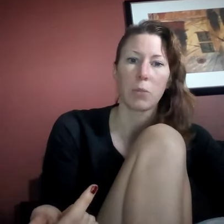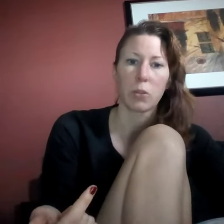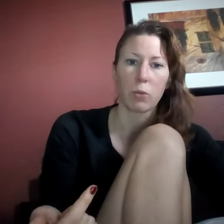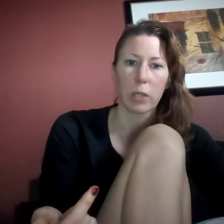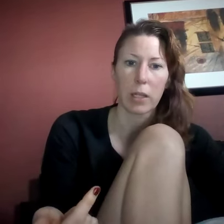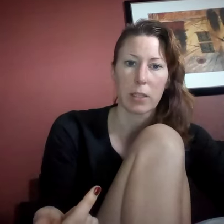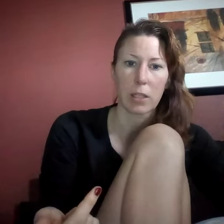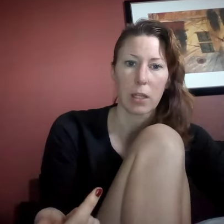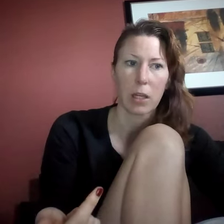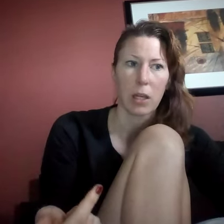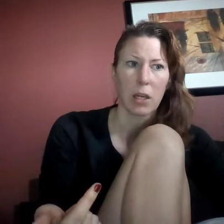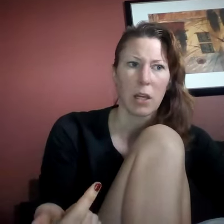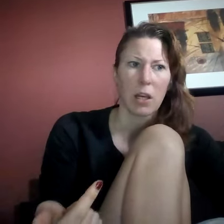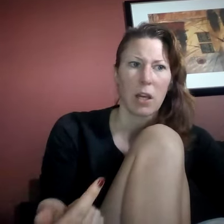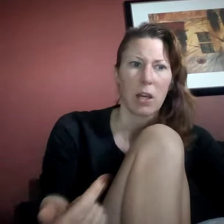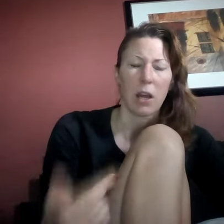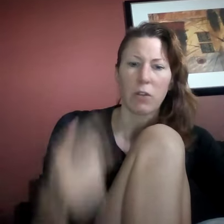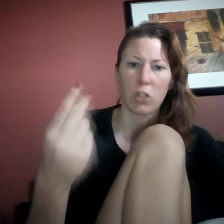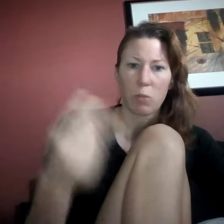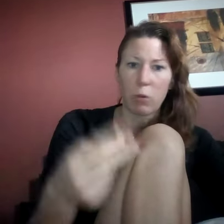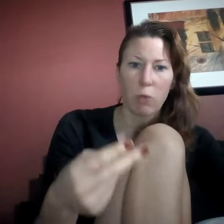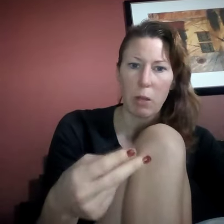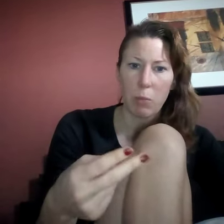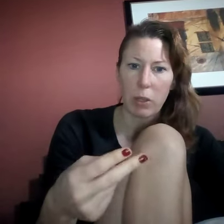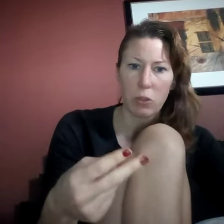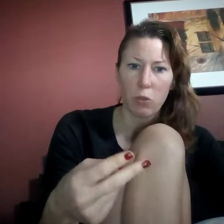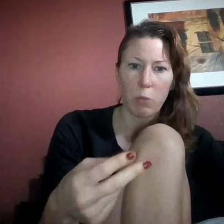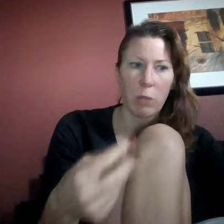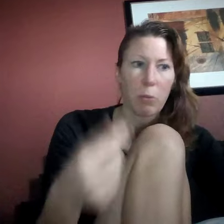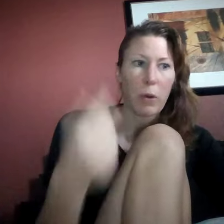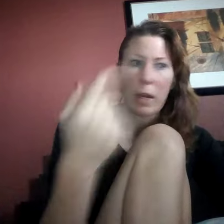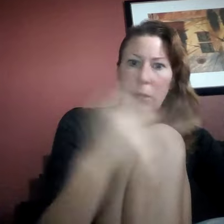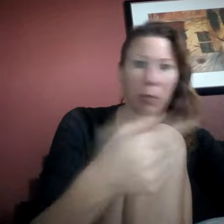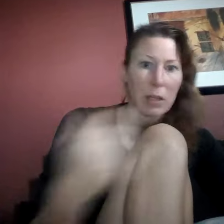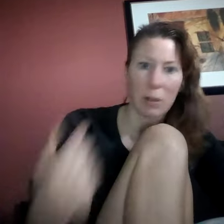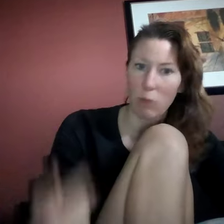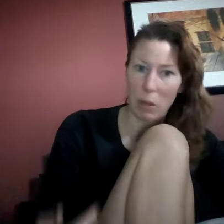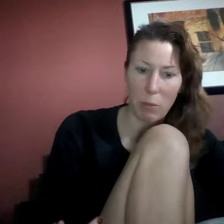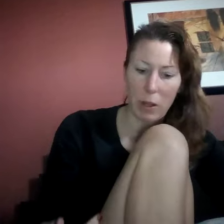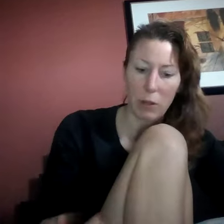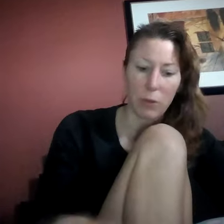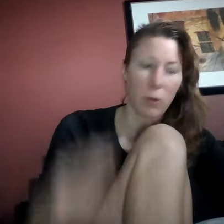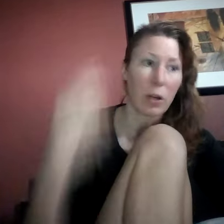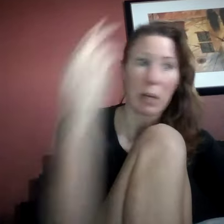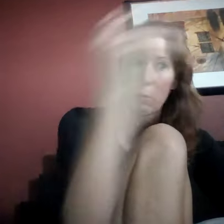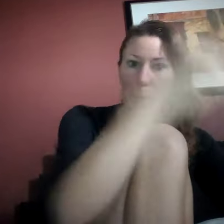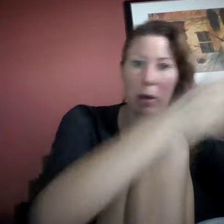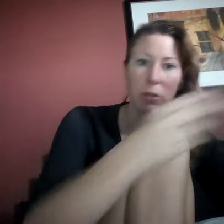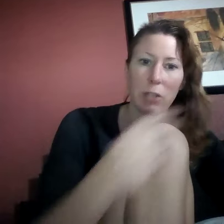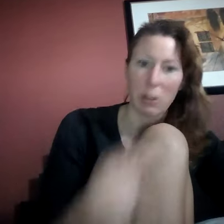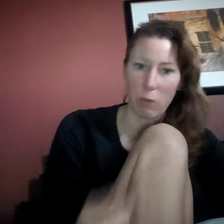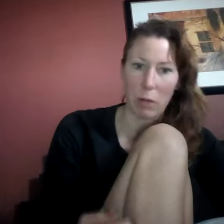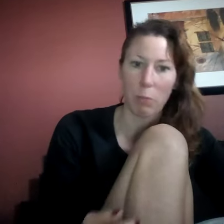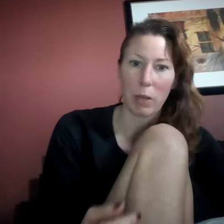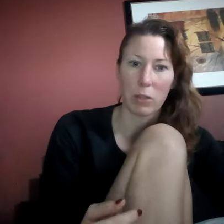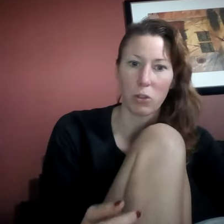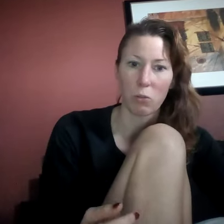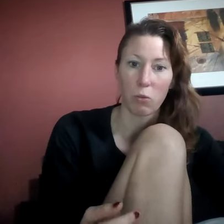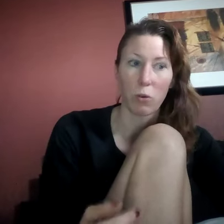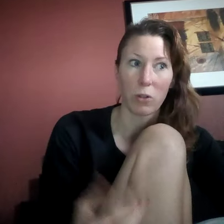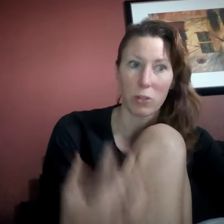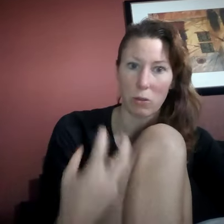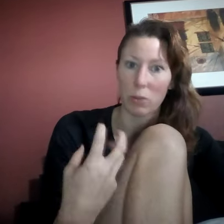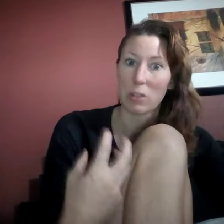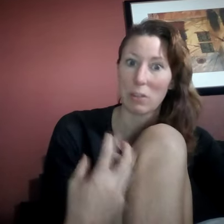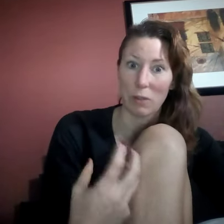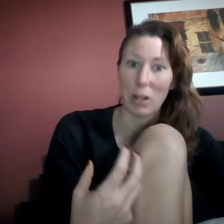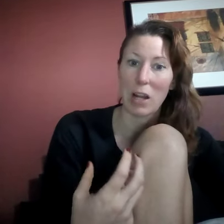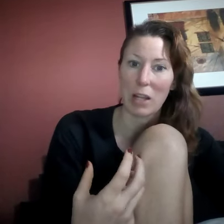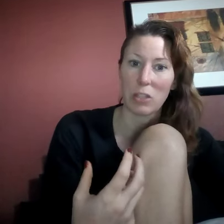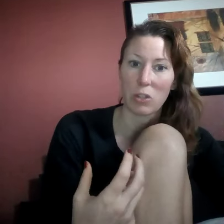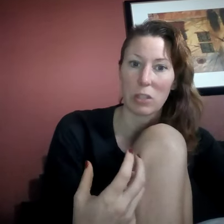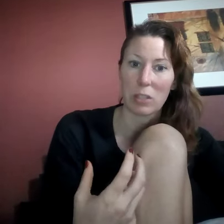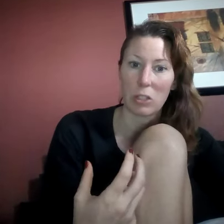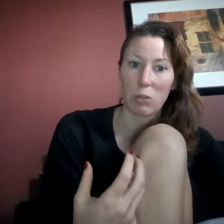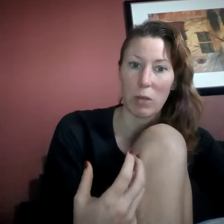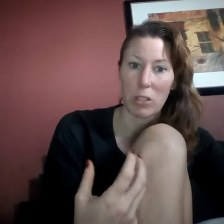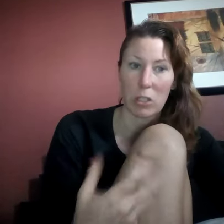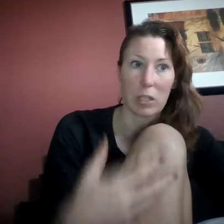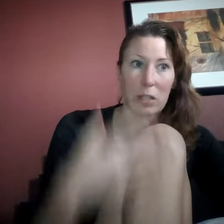to realize that I've just been raped by two people and I'm getting raped by a third and I'm about to get raped by two more. So it's a very high stress situation in